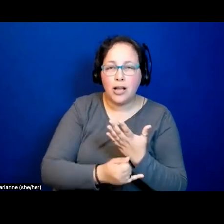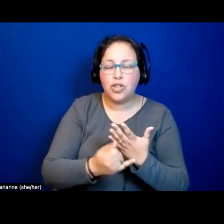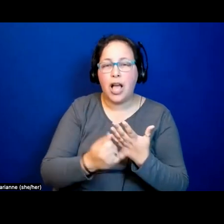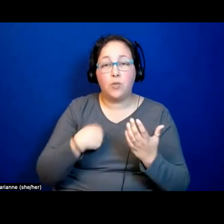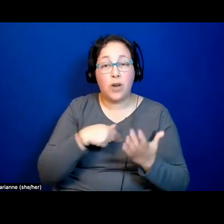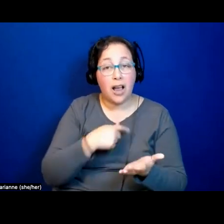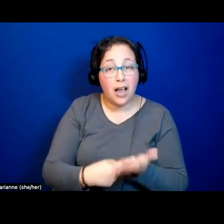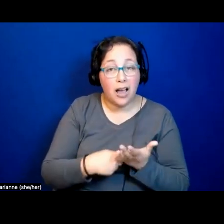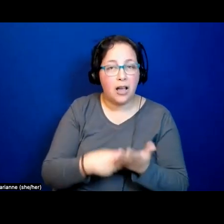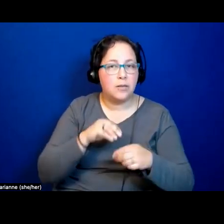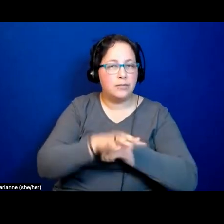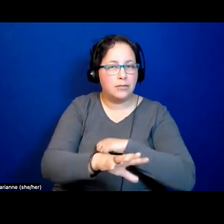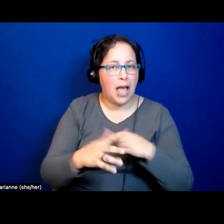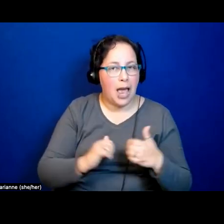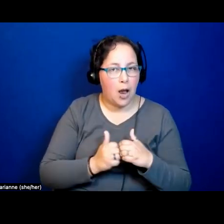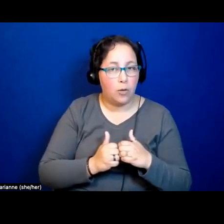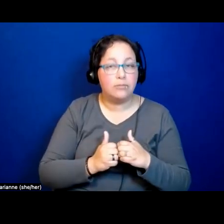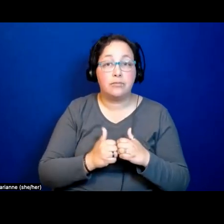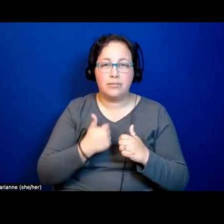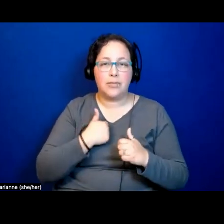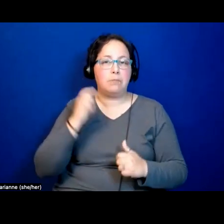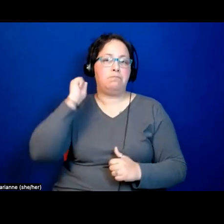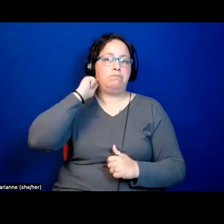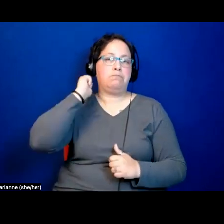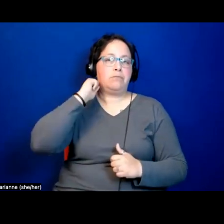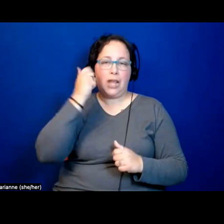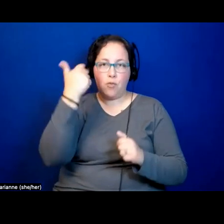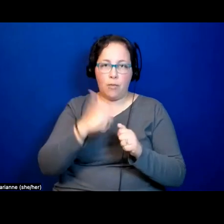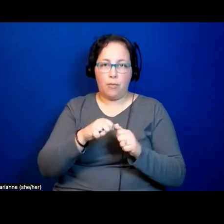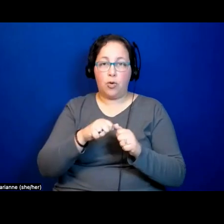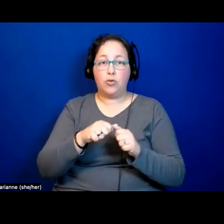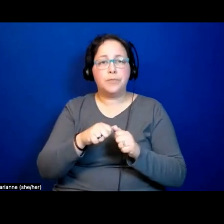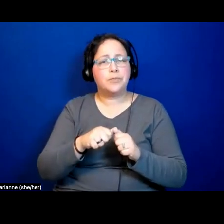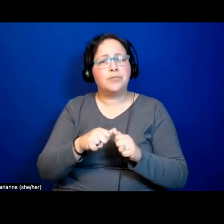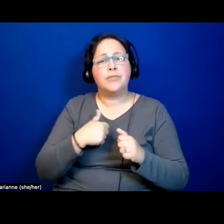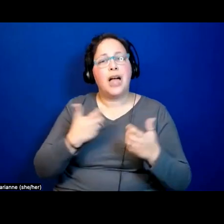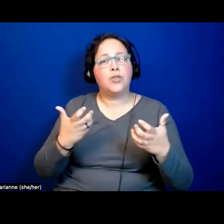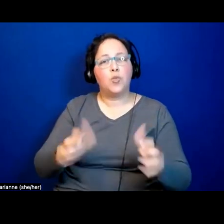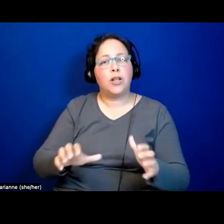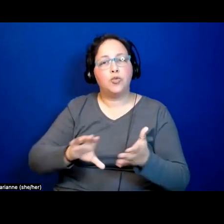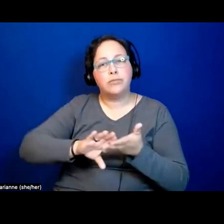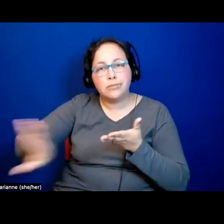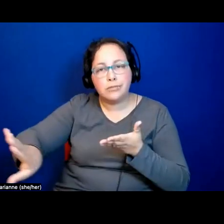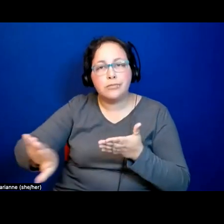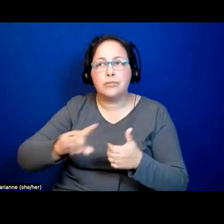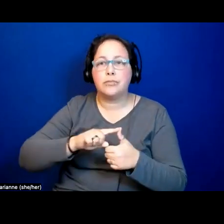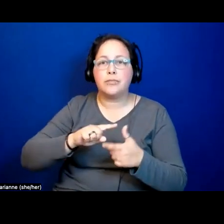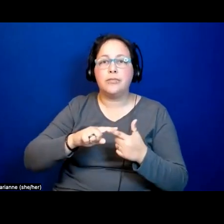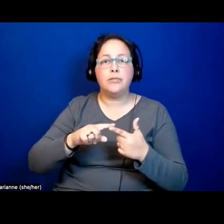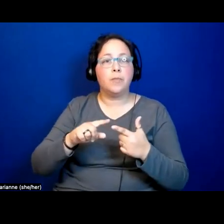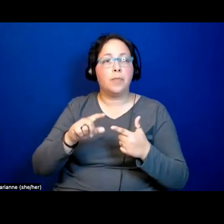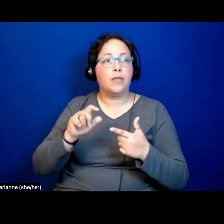I am mindful of the exclusions and theft